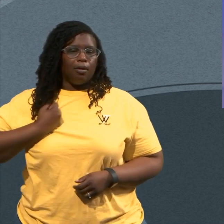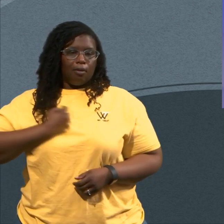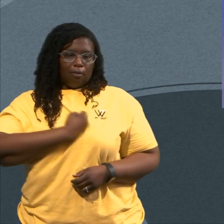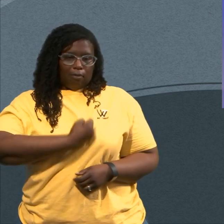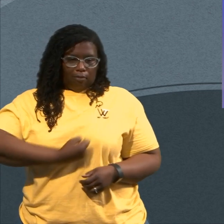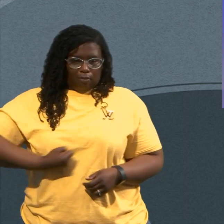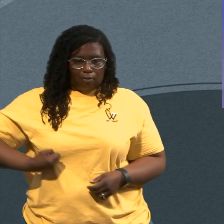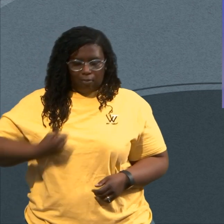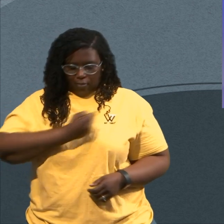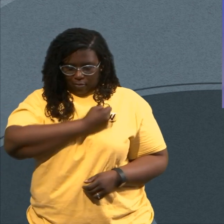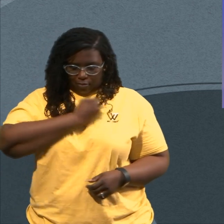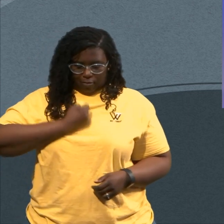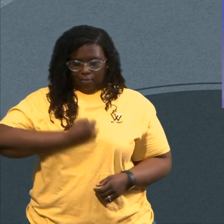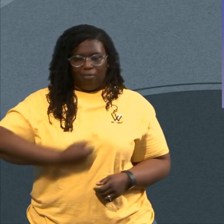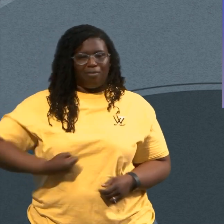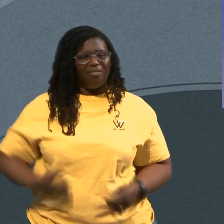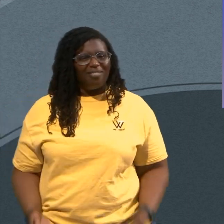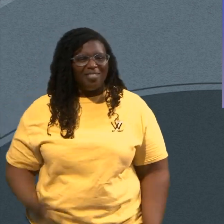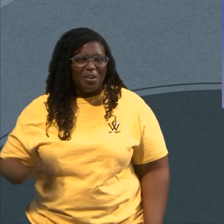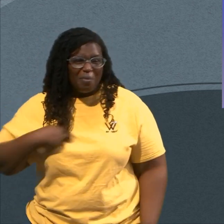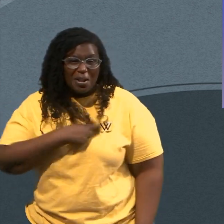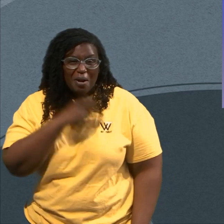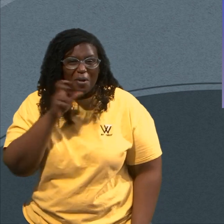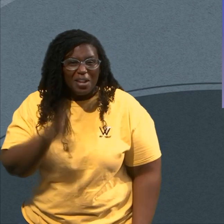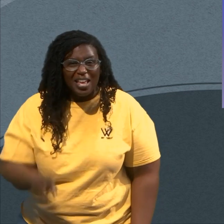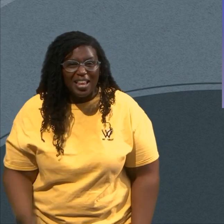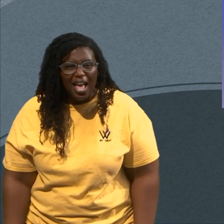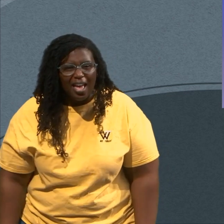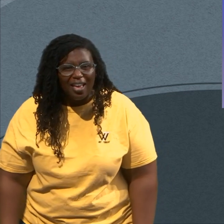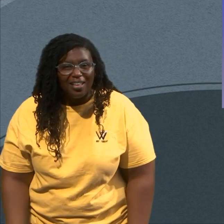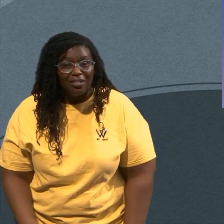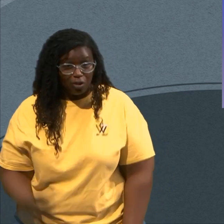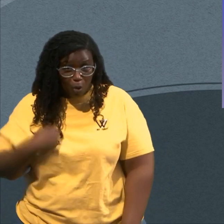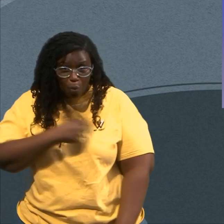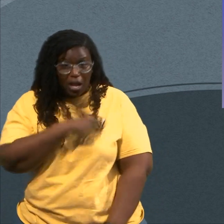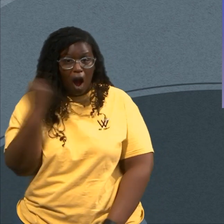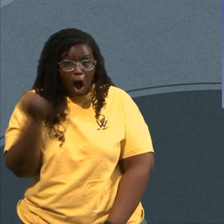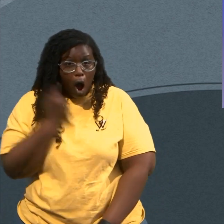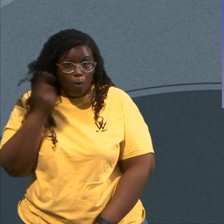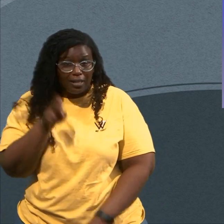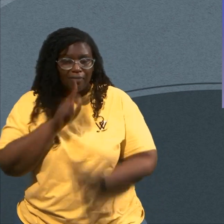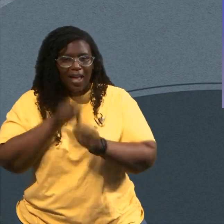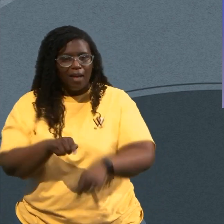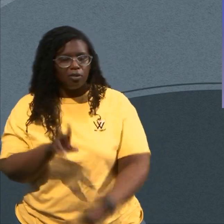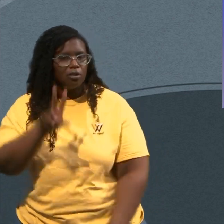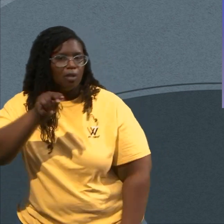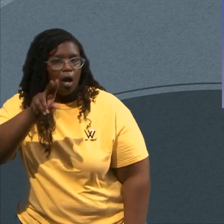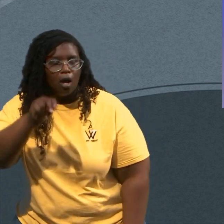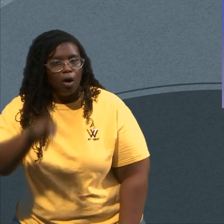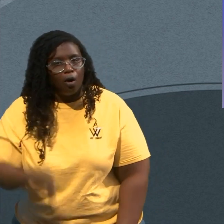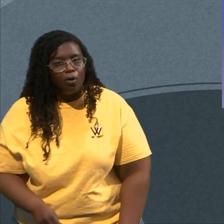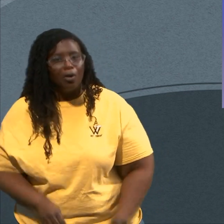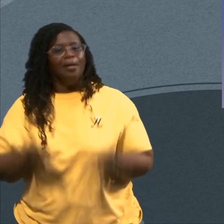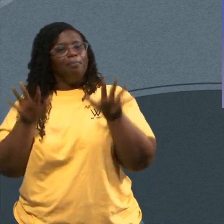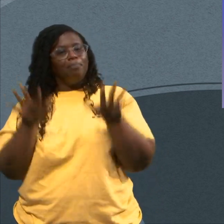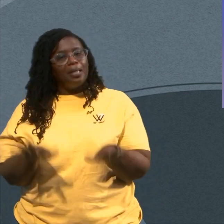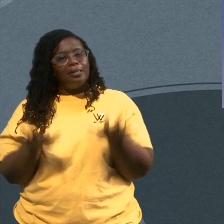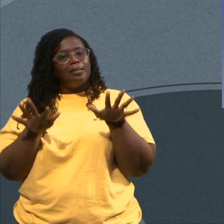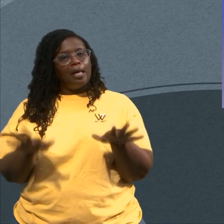Recognize You Don't Always Have To Have An Answer Be Still And Know That He Is God I Don't